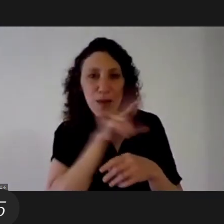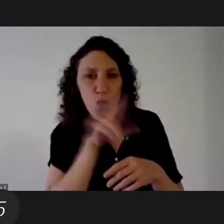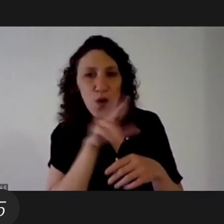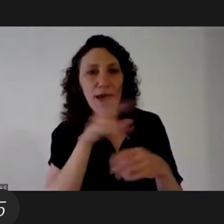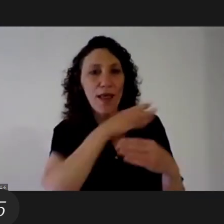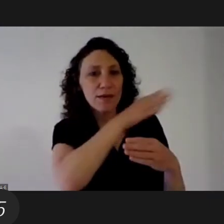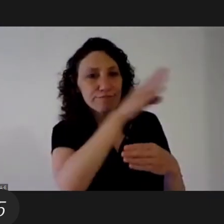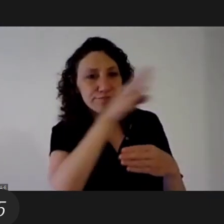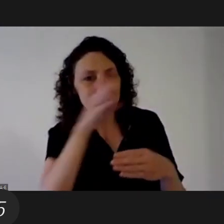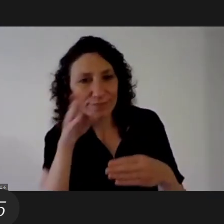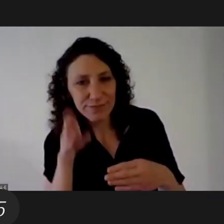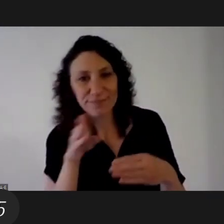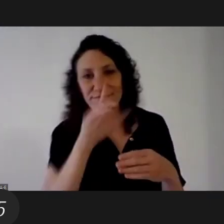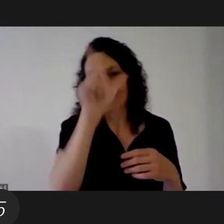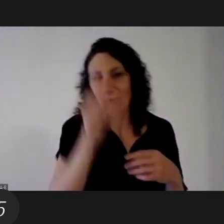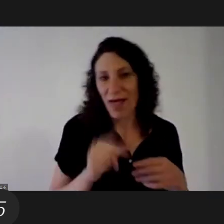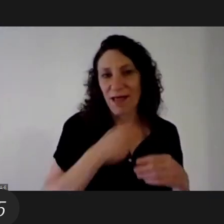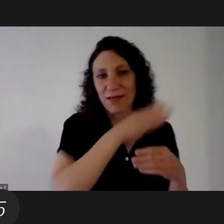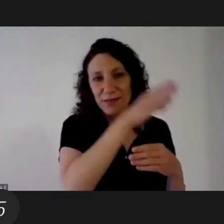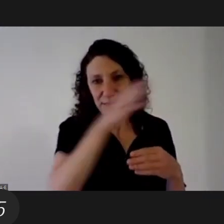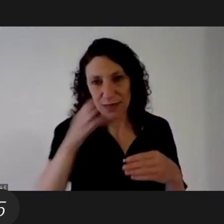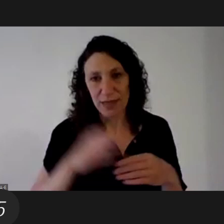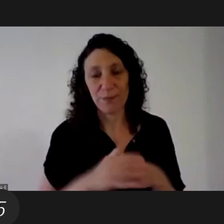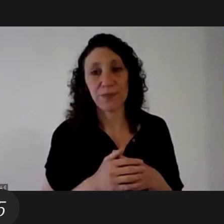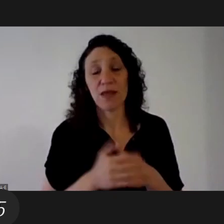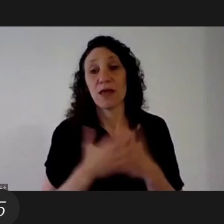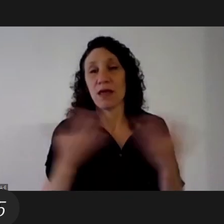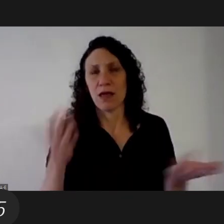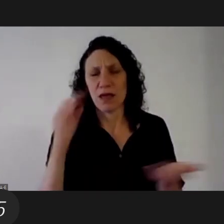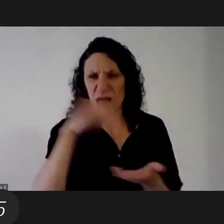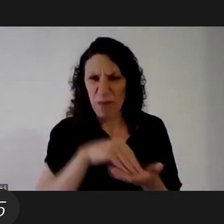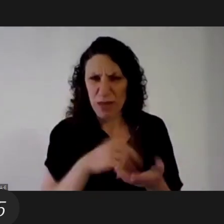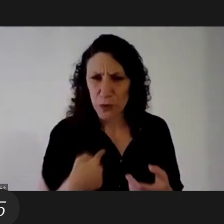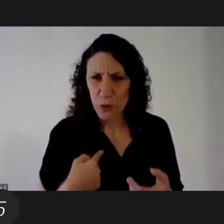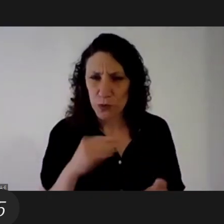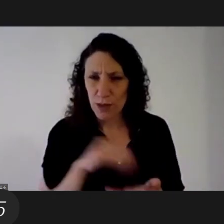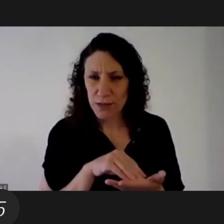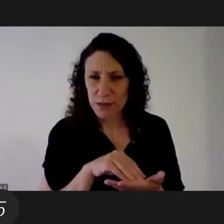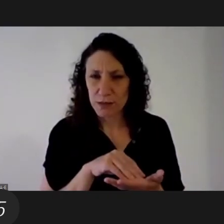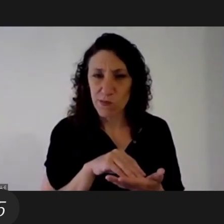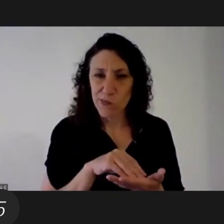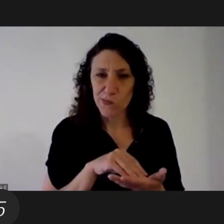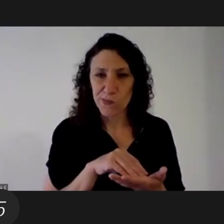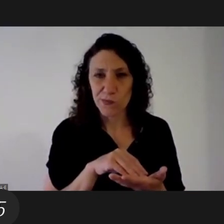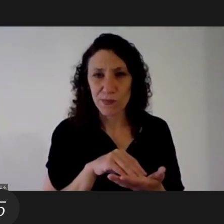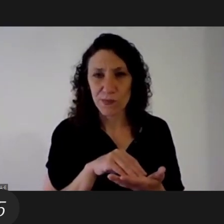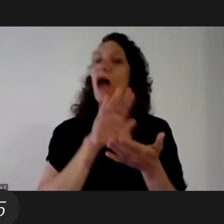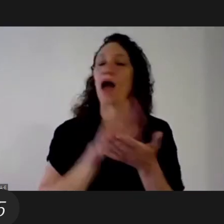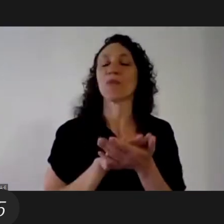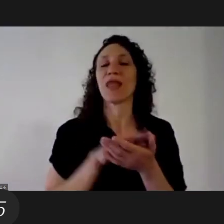reach every corner of the country and has a situation of visualization